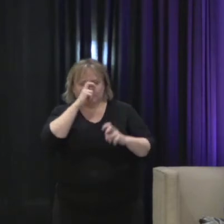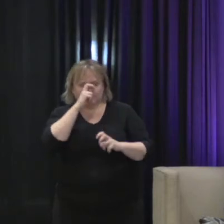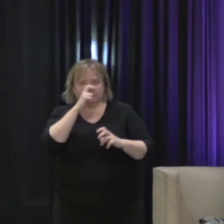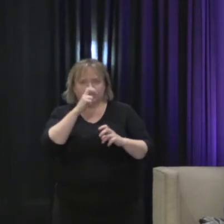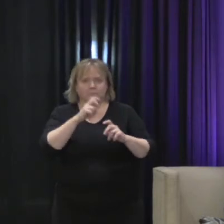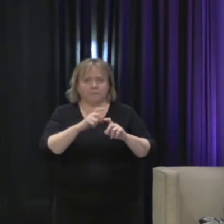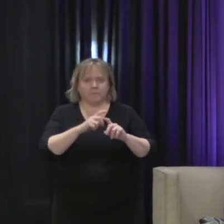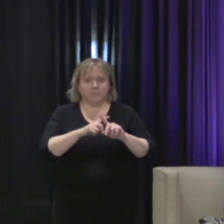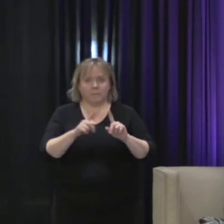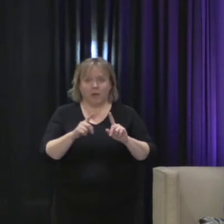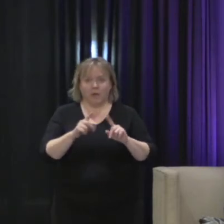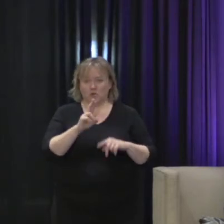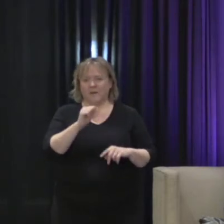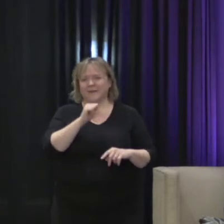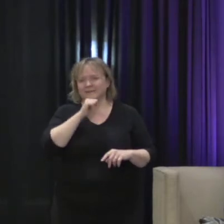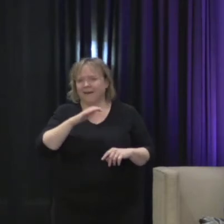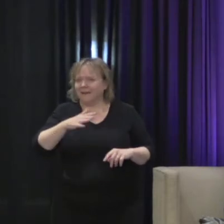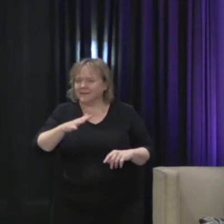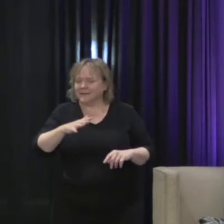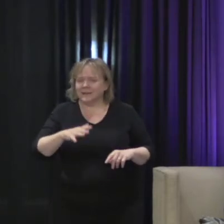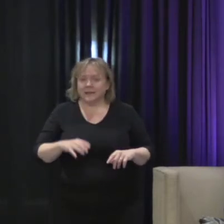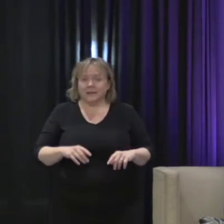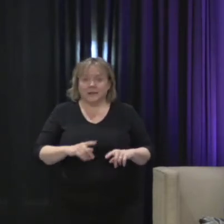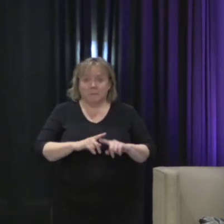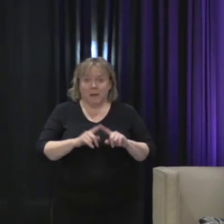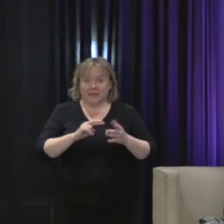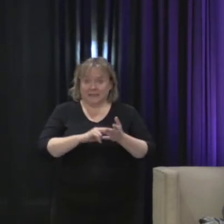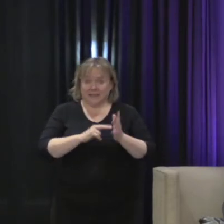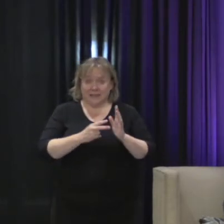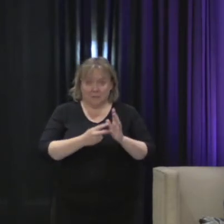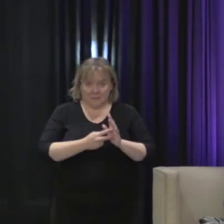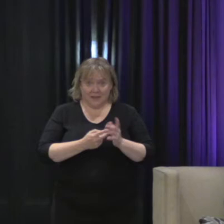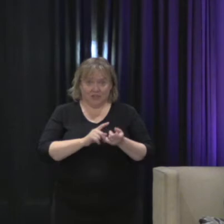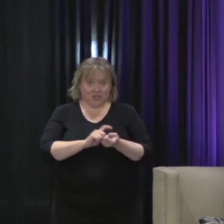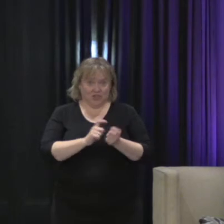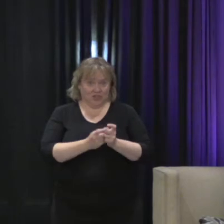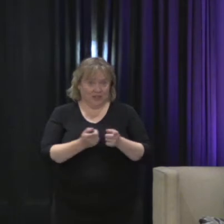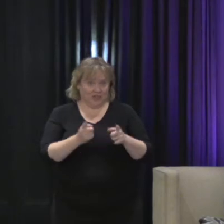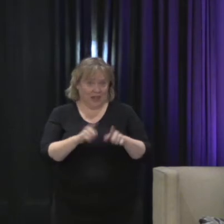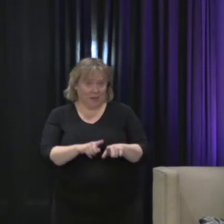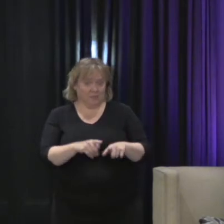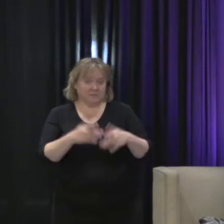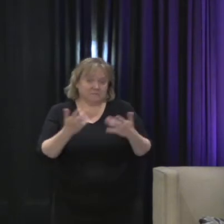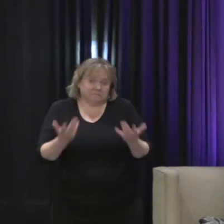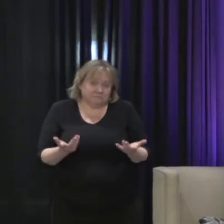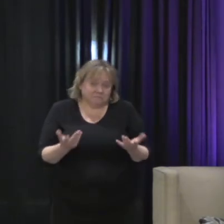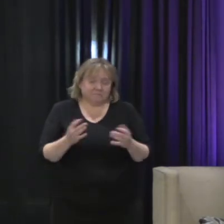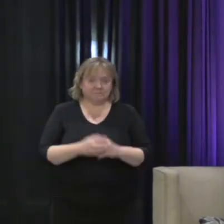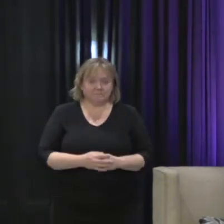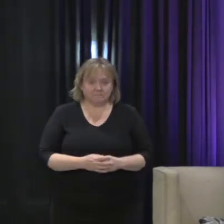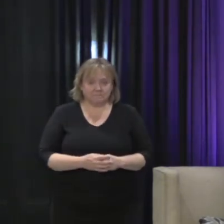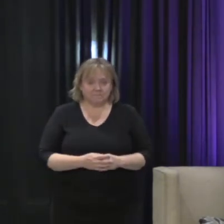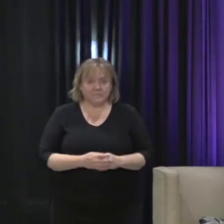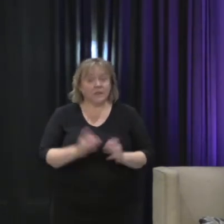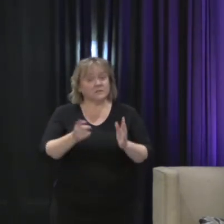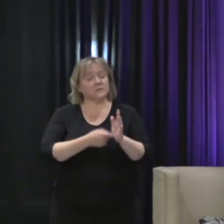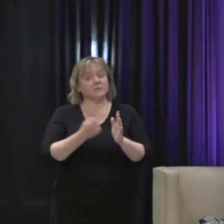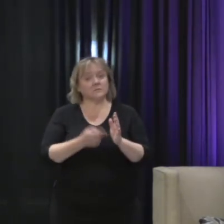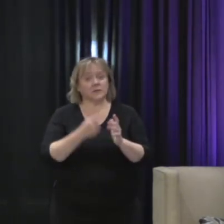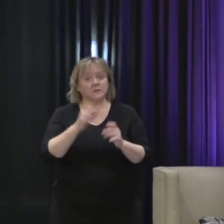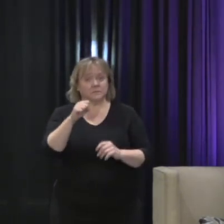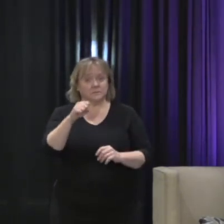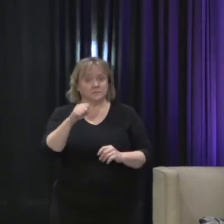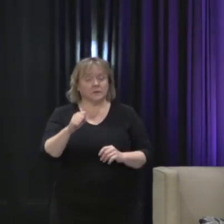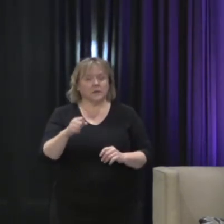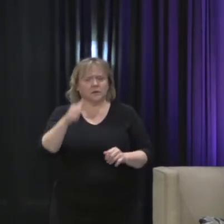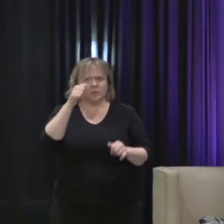But that doesn't mean that it actually translates to change on the ground. Sometimes it does. And kind of back to